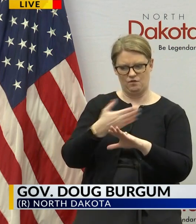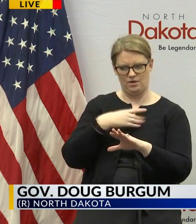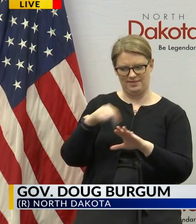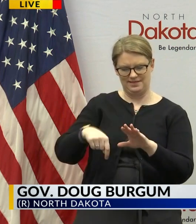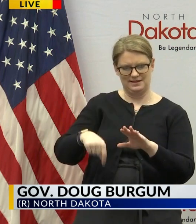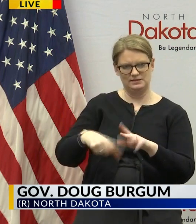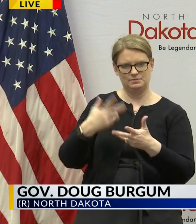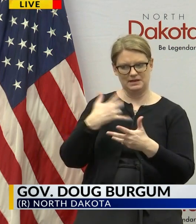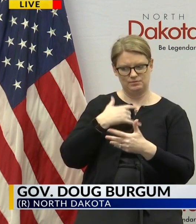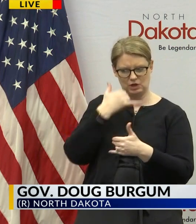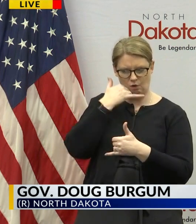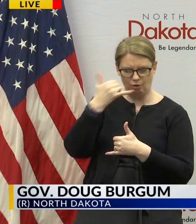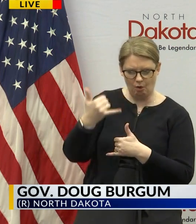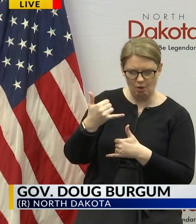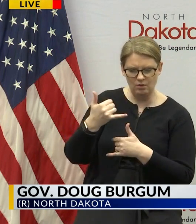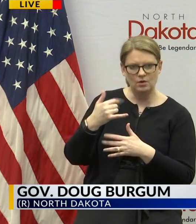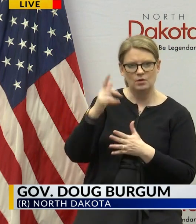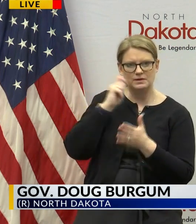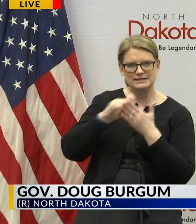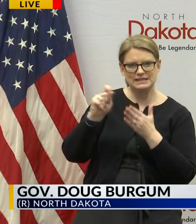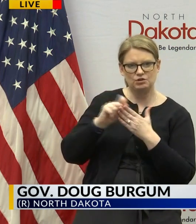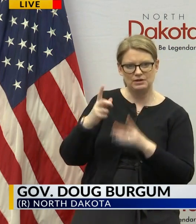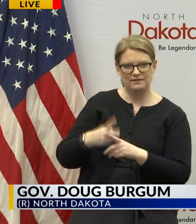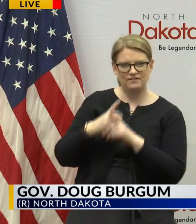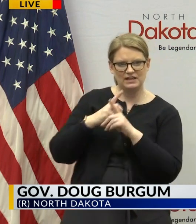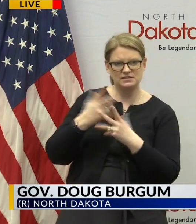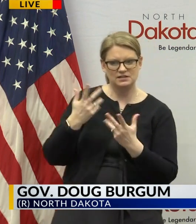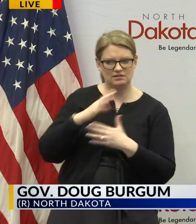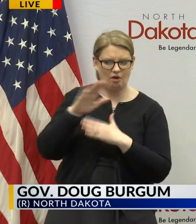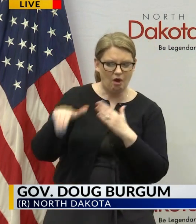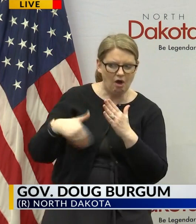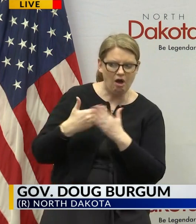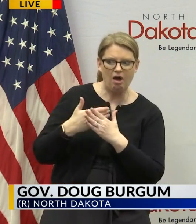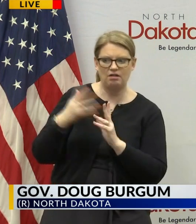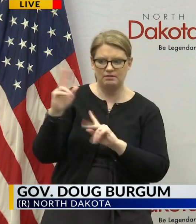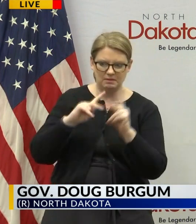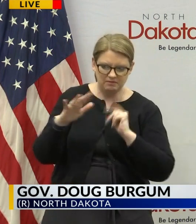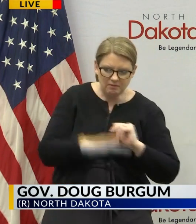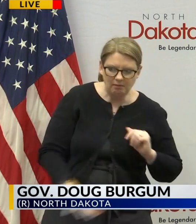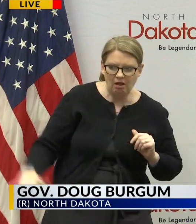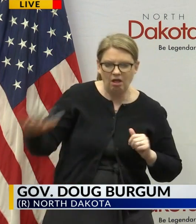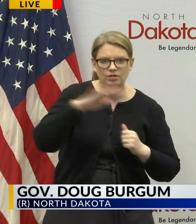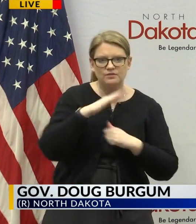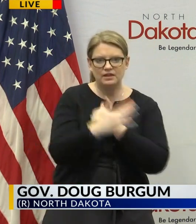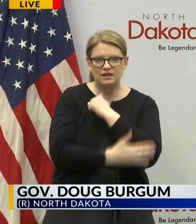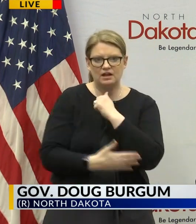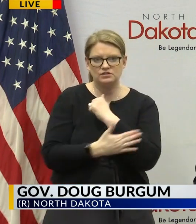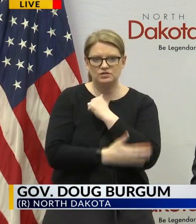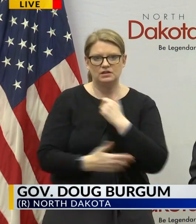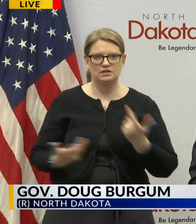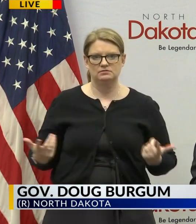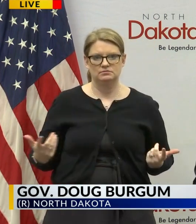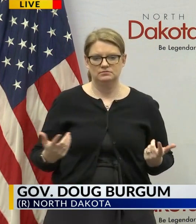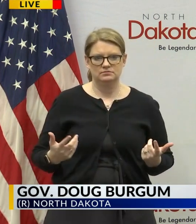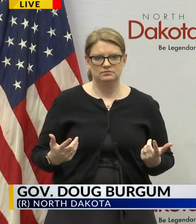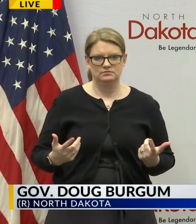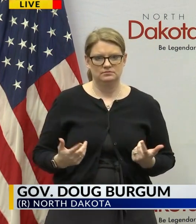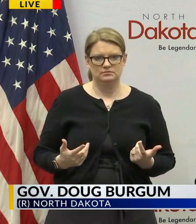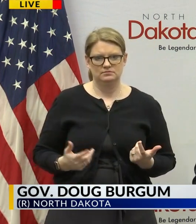call uh with the secretary of defense and all the adjutant generals from around the country uh and that uh